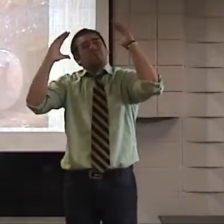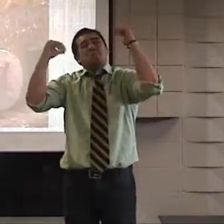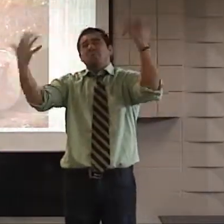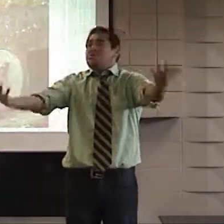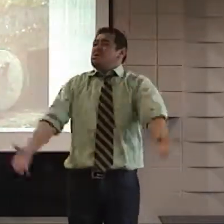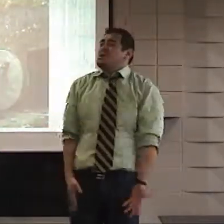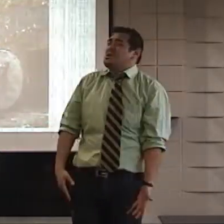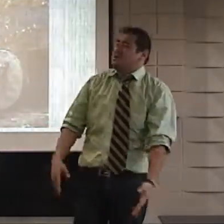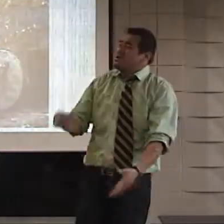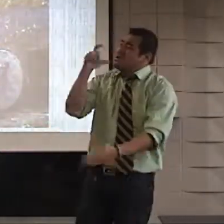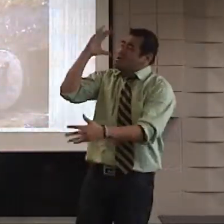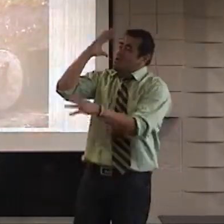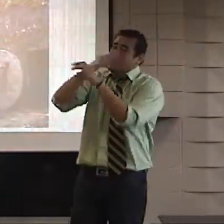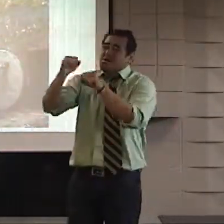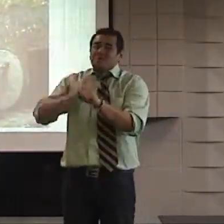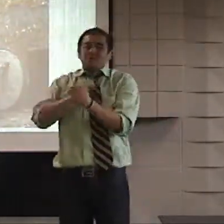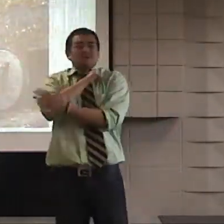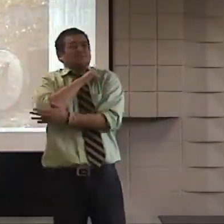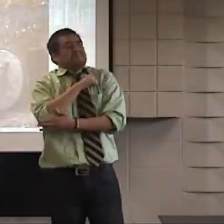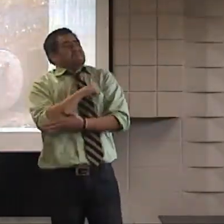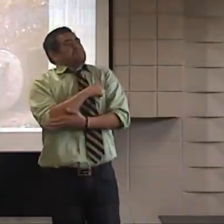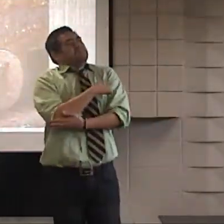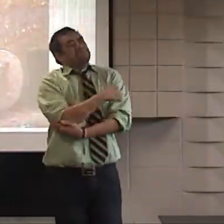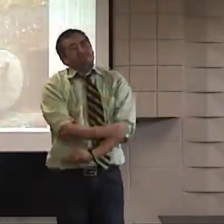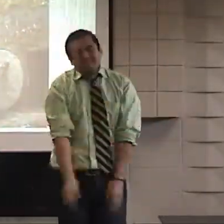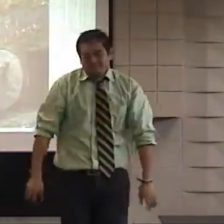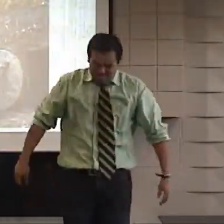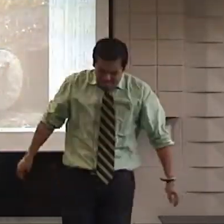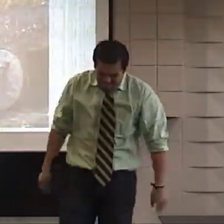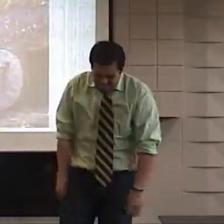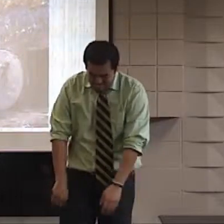I know we have no hope. We thought he would save our country.